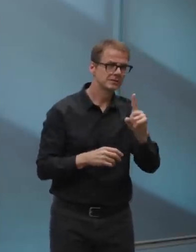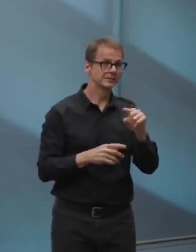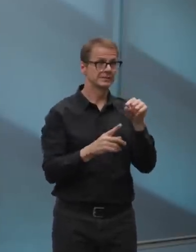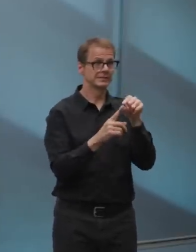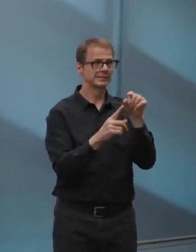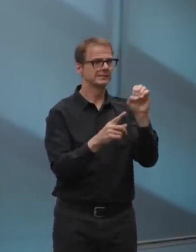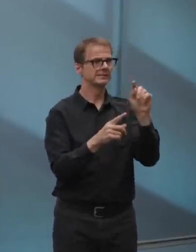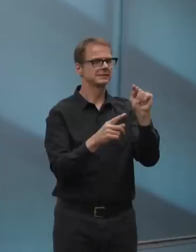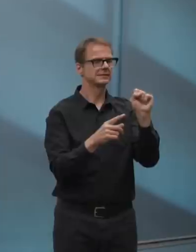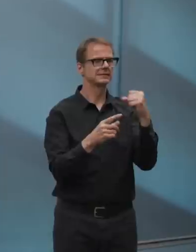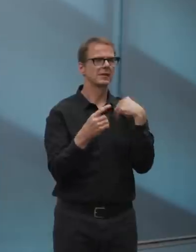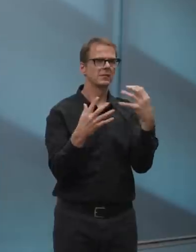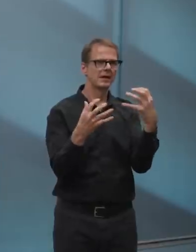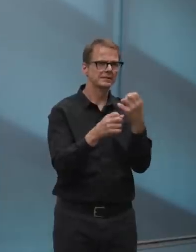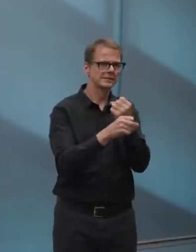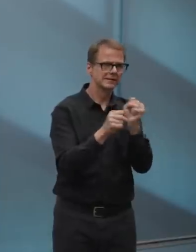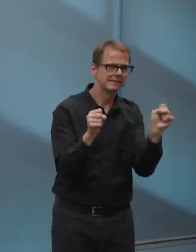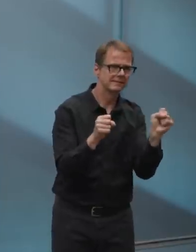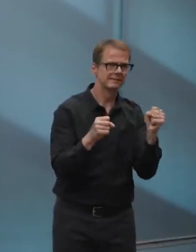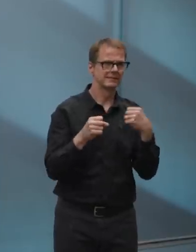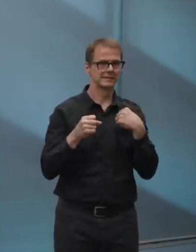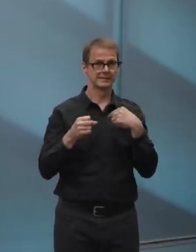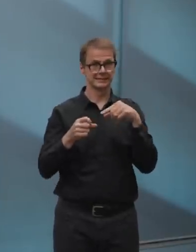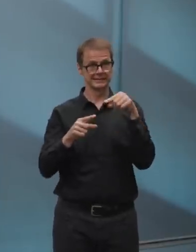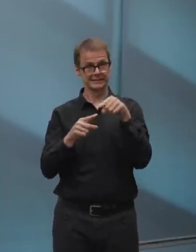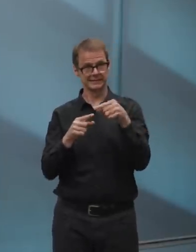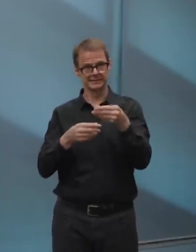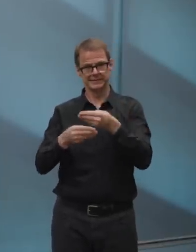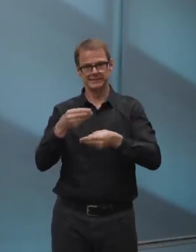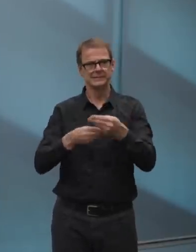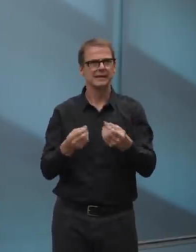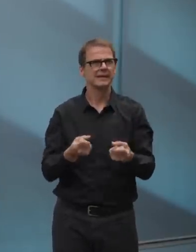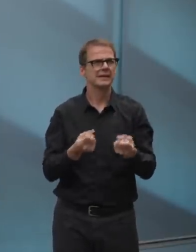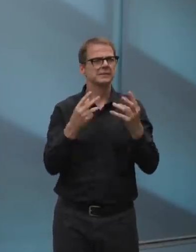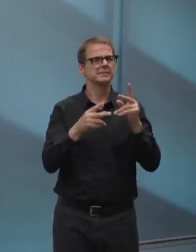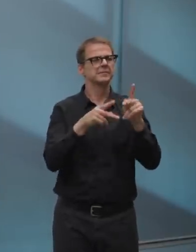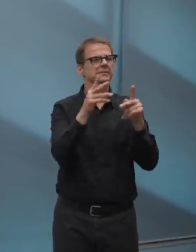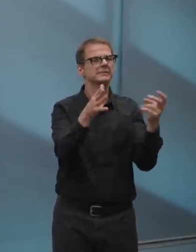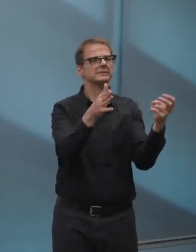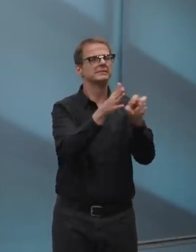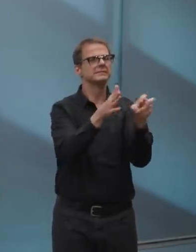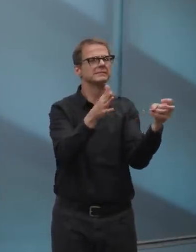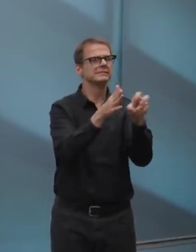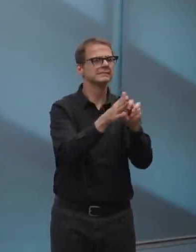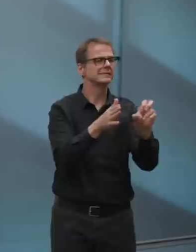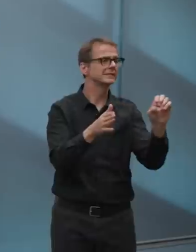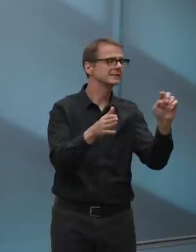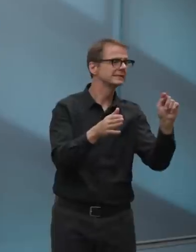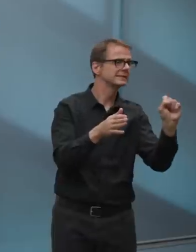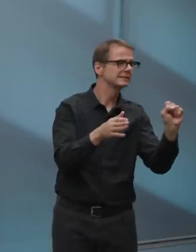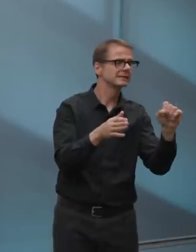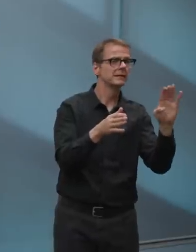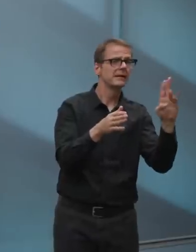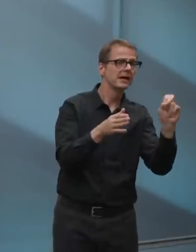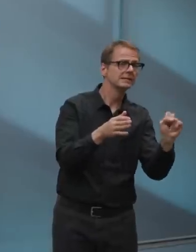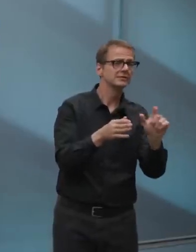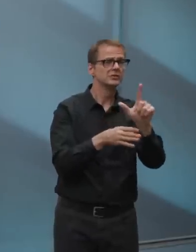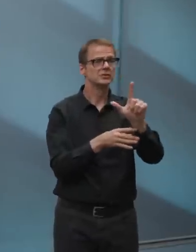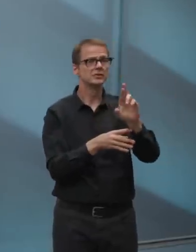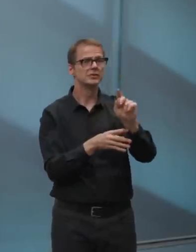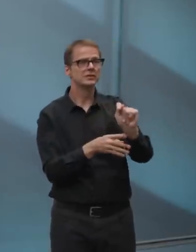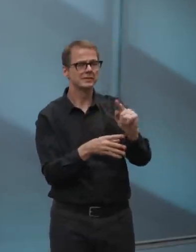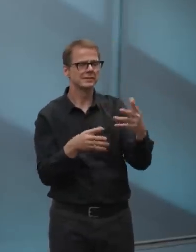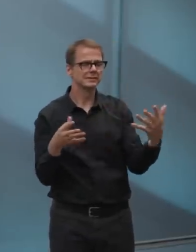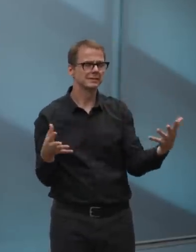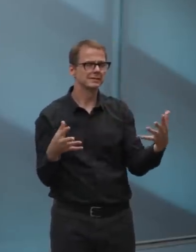cash, that, that, um, uh, you know, based on different assumptions about when, uh, fares are reintroduced as quickly